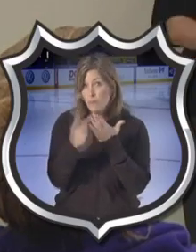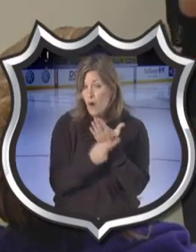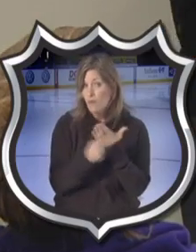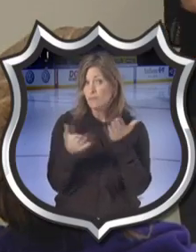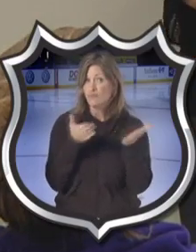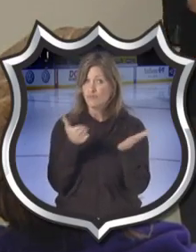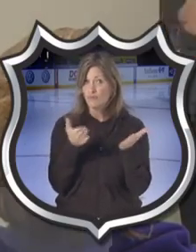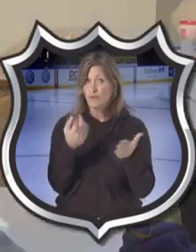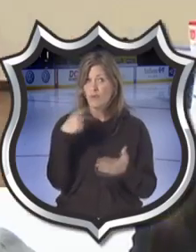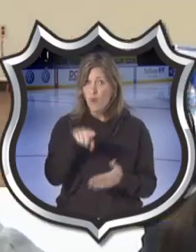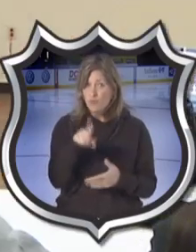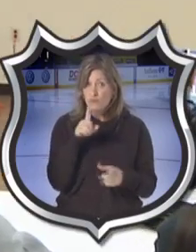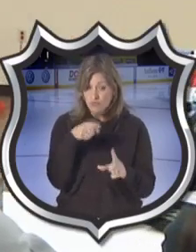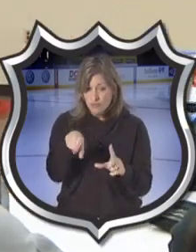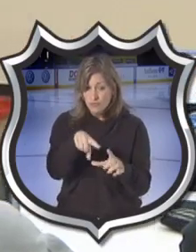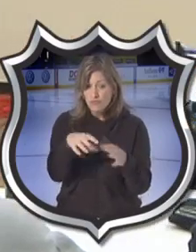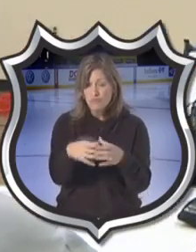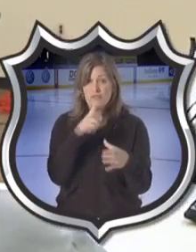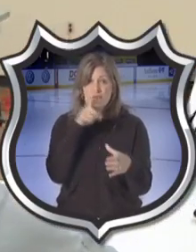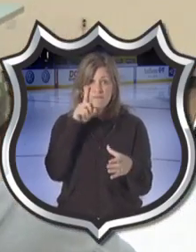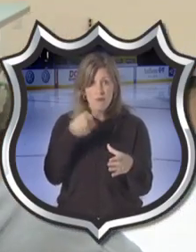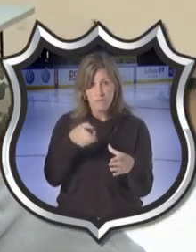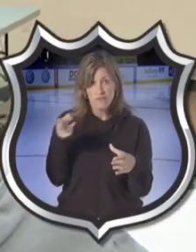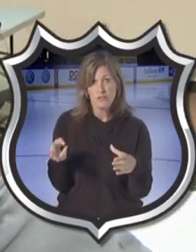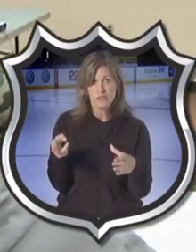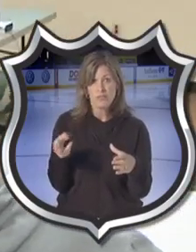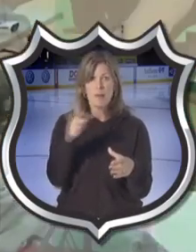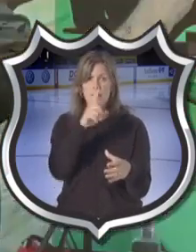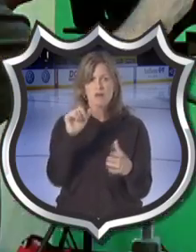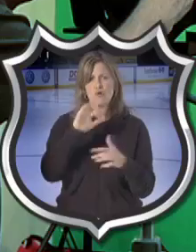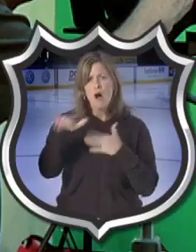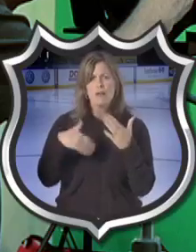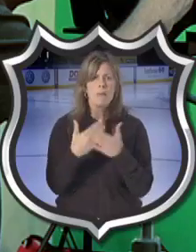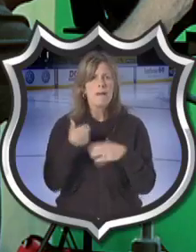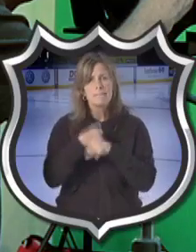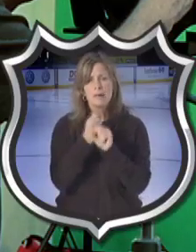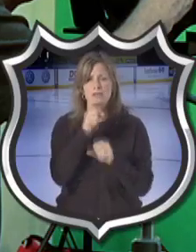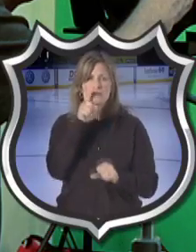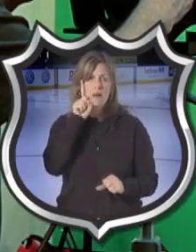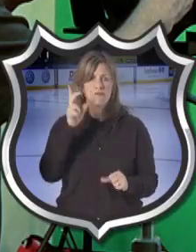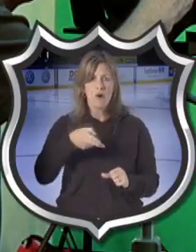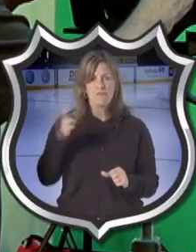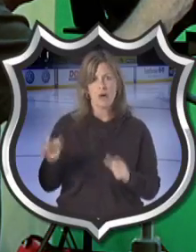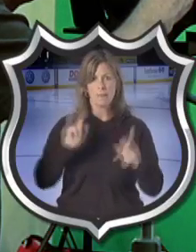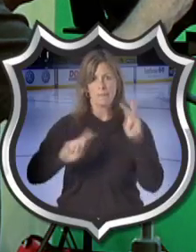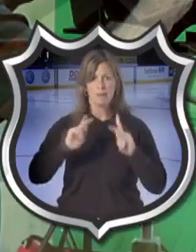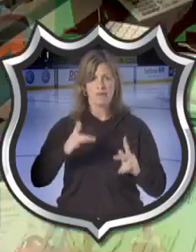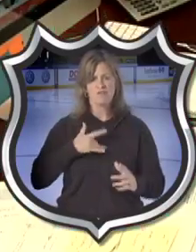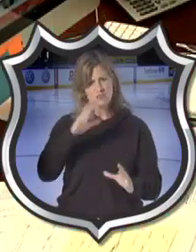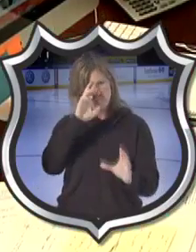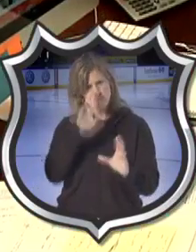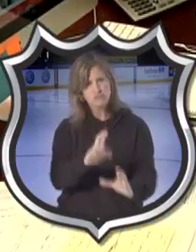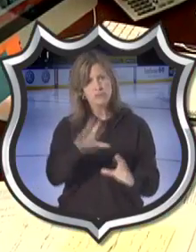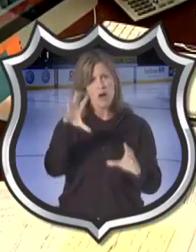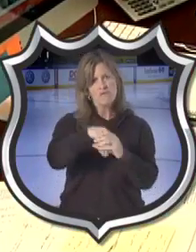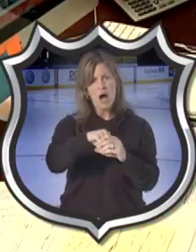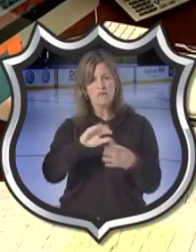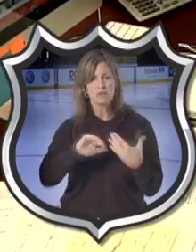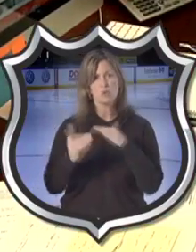services for those who are deaf and hard-of-hearing, because it's all about making the deaf and hard-of-hearing people feel respected and part of our community.